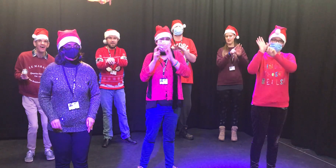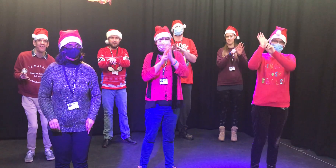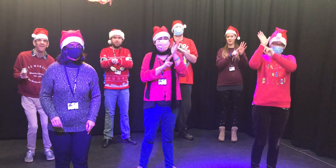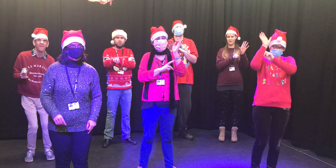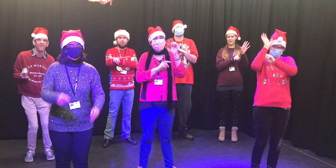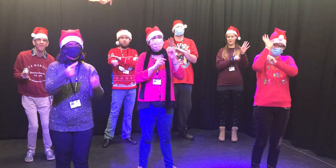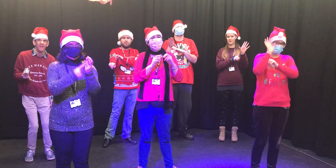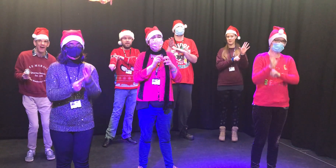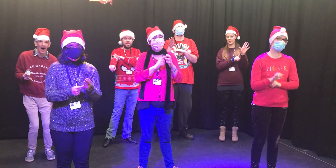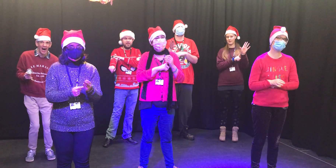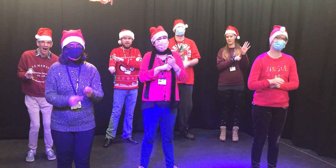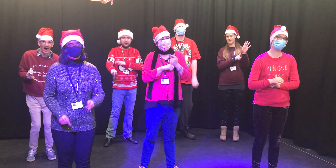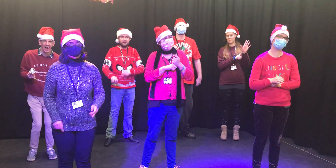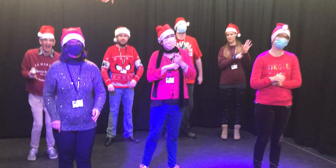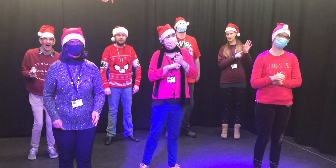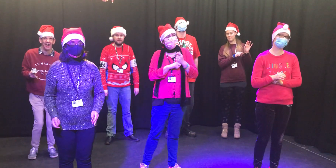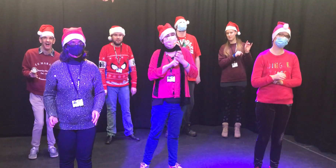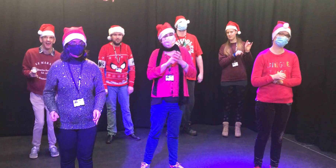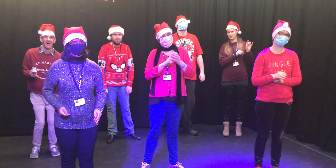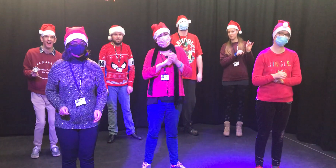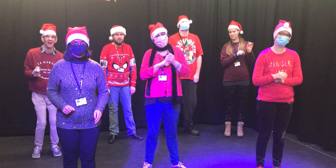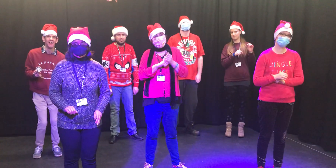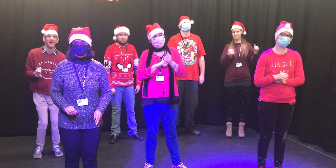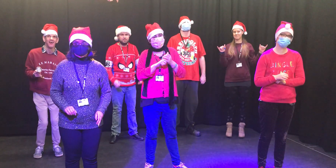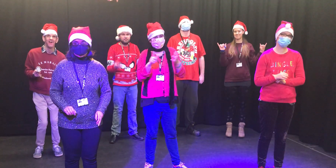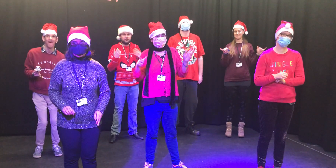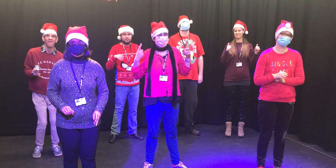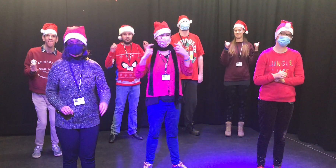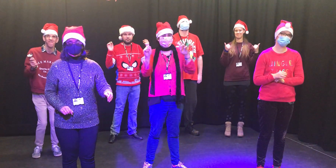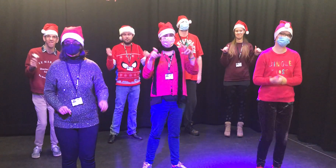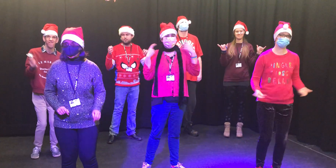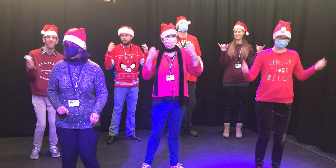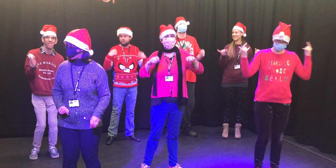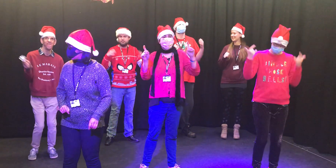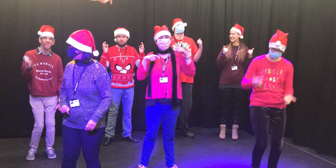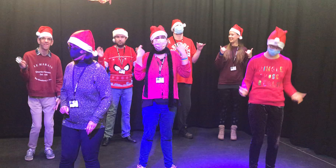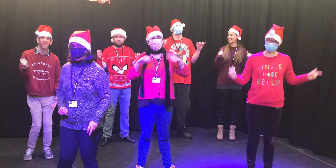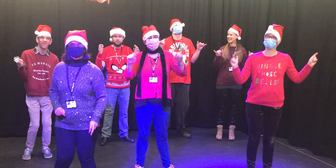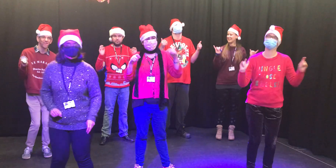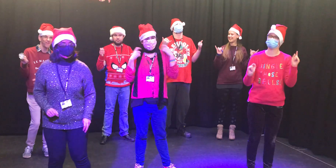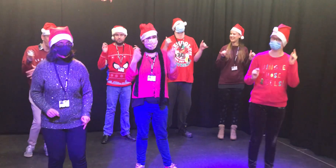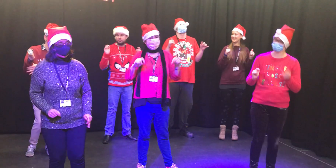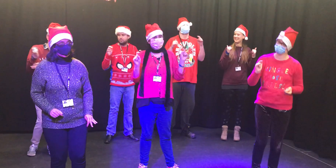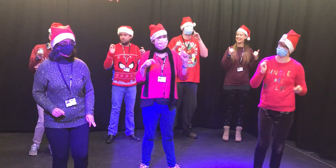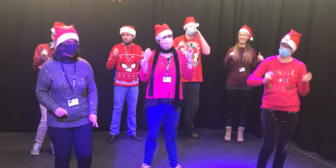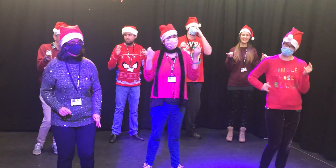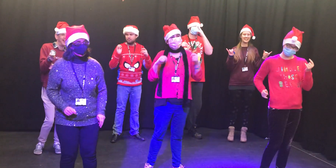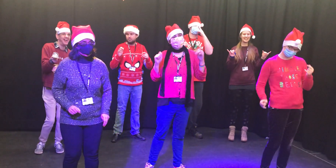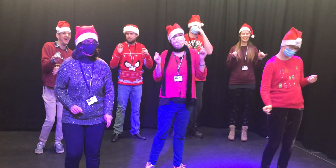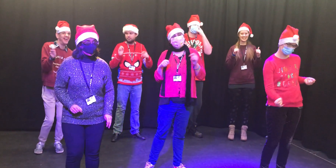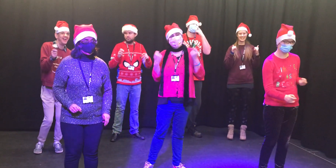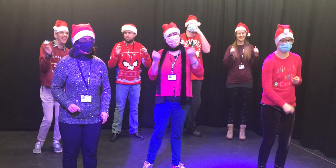New Year Ring the bell, David. Ring the bell. Keep going, everyone. Great.